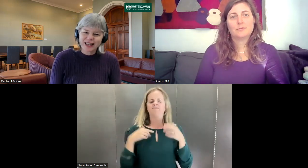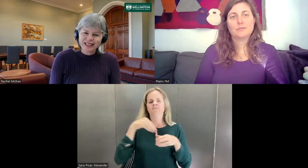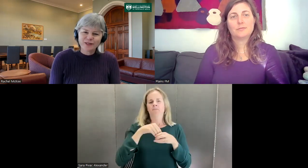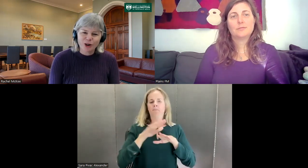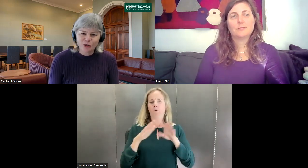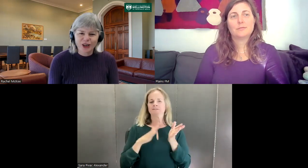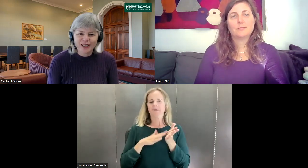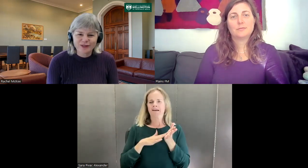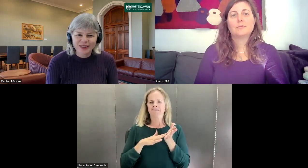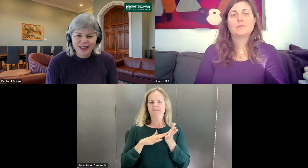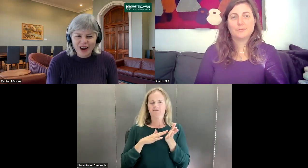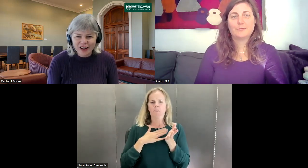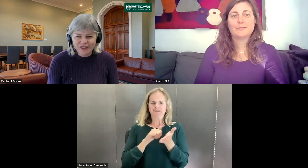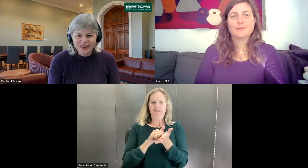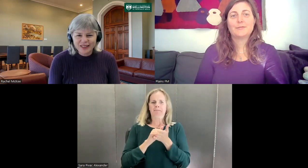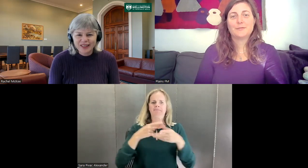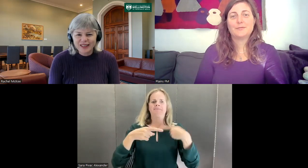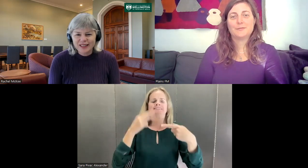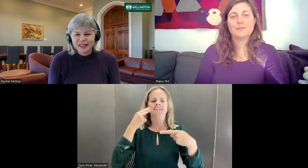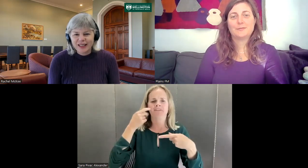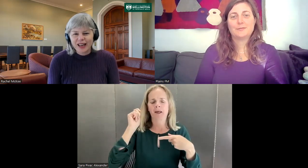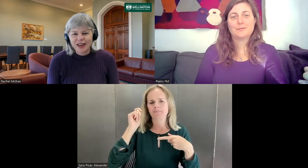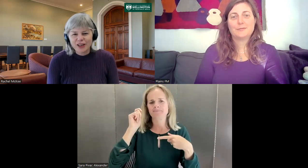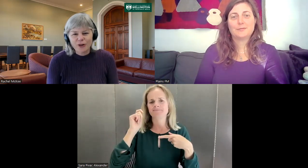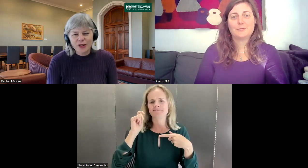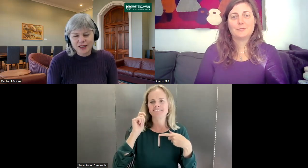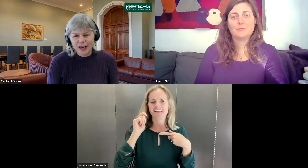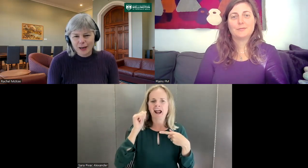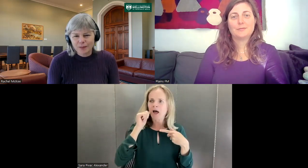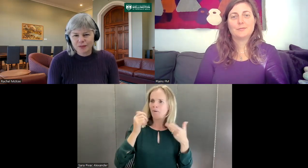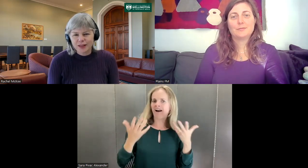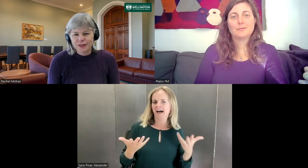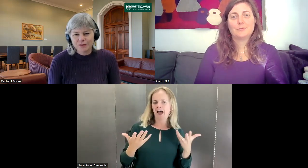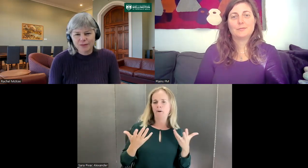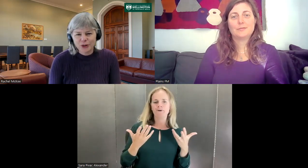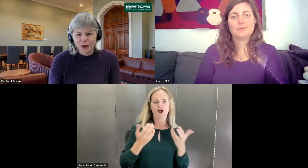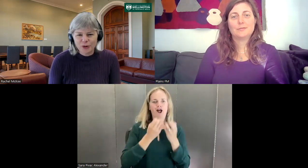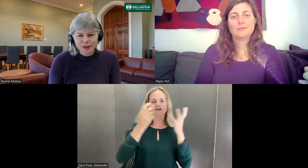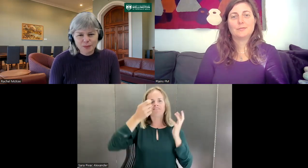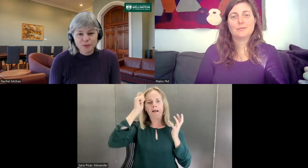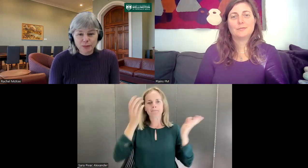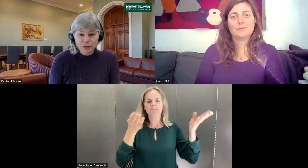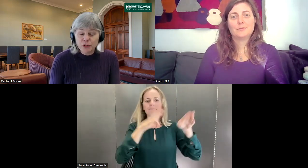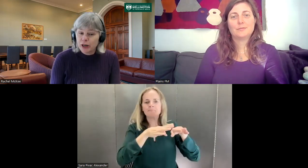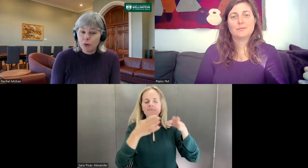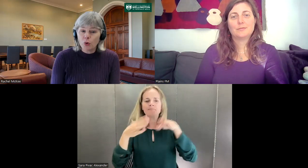and deaf culture kind of live. And I know that, you know, it's been very important